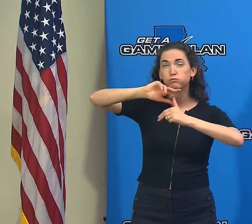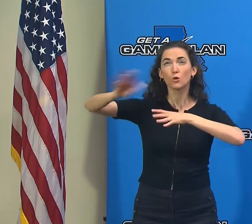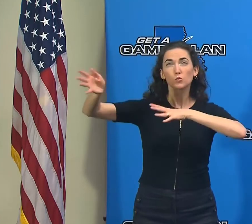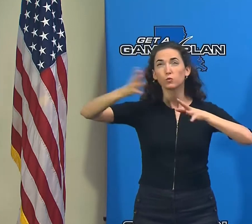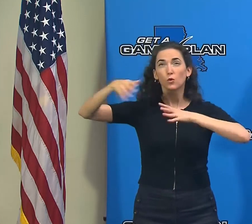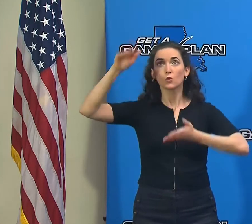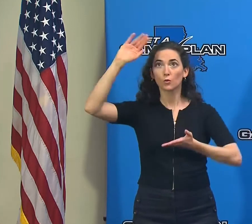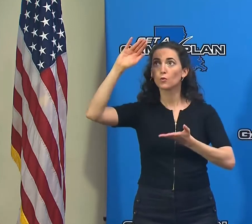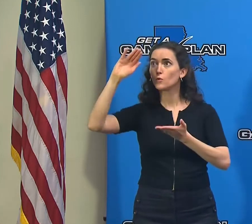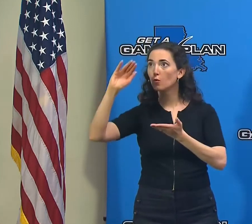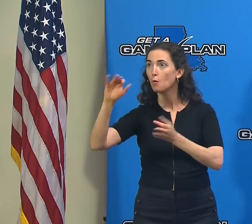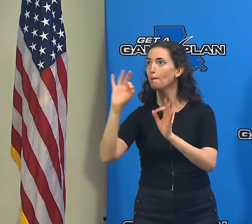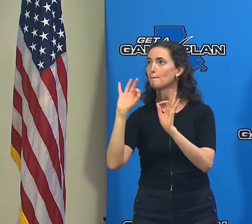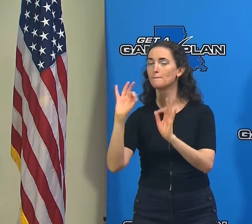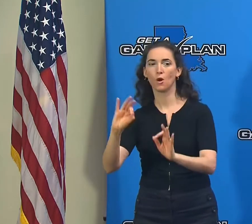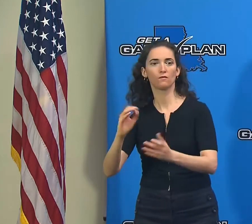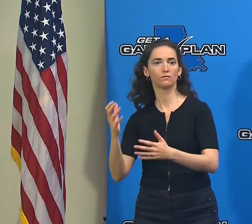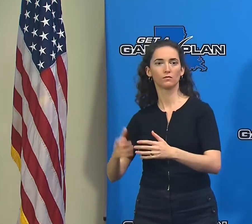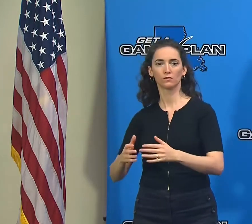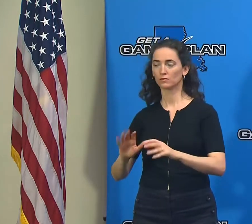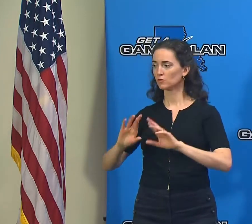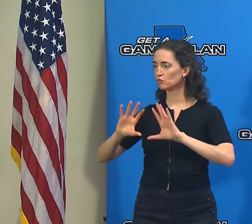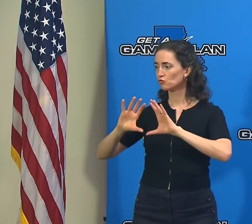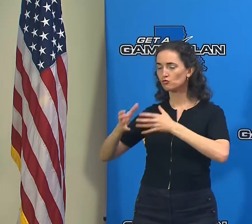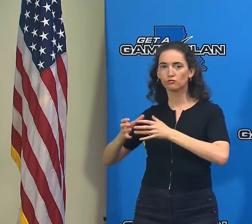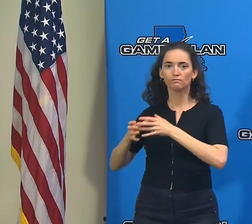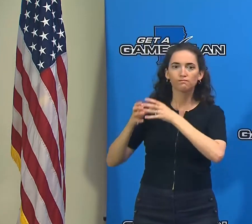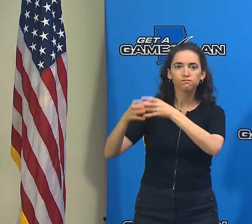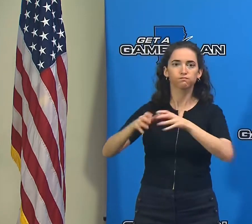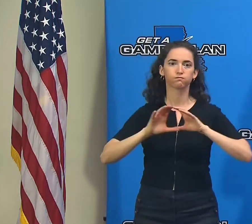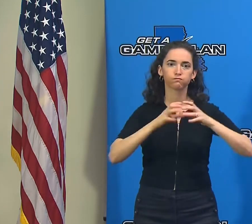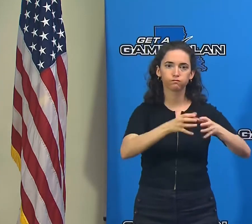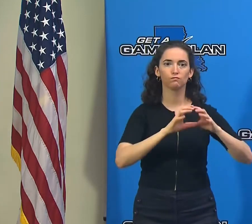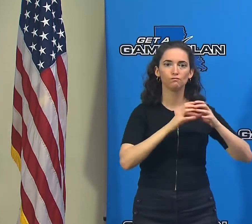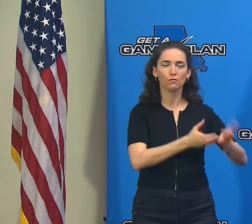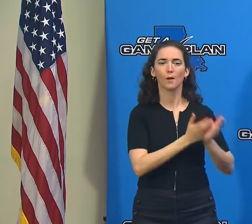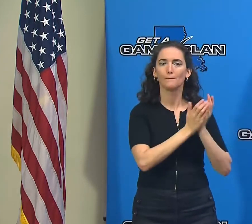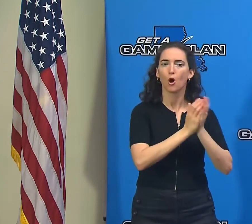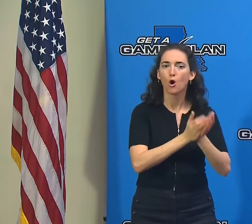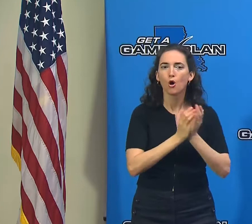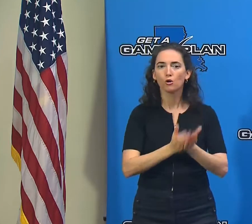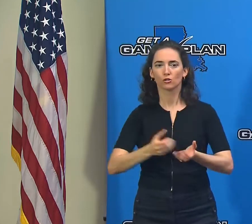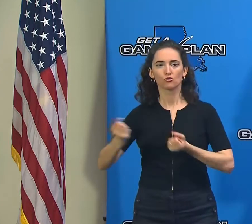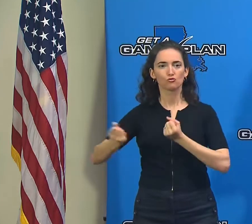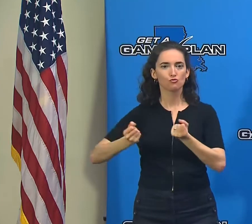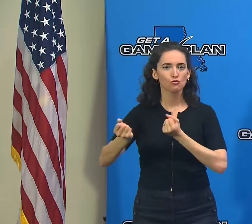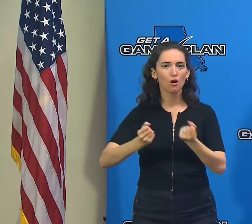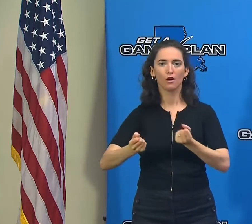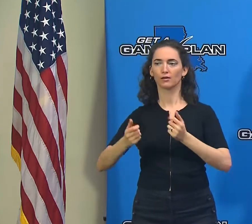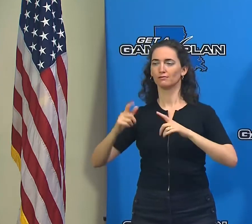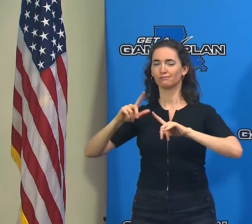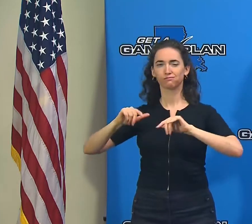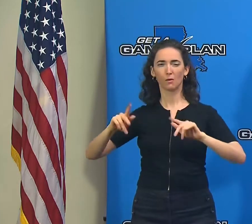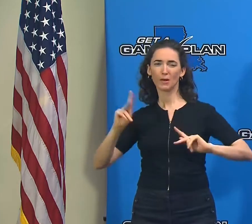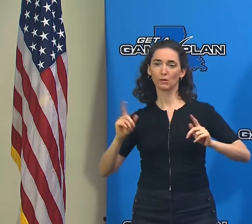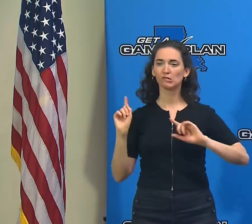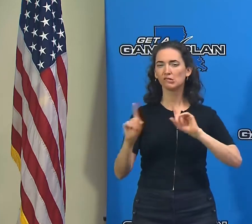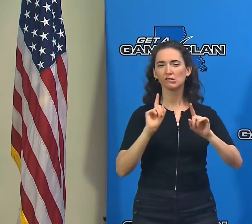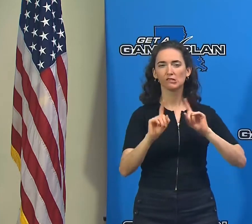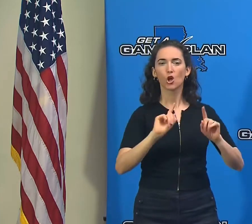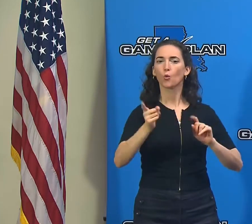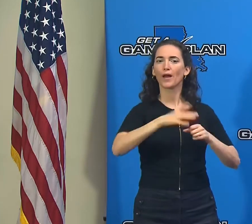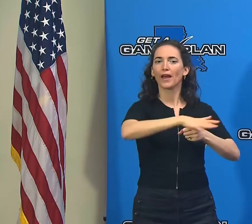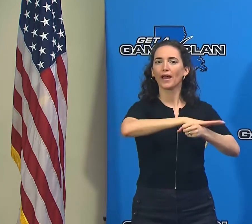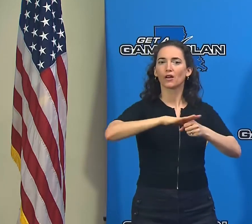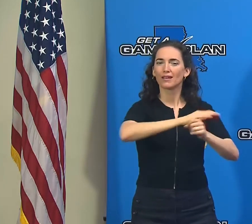we started moving search and rescue assets, people, boats, trucks to the affected